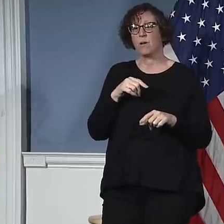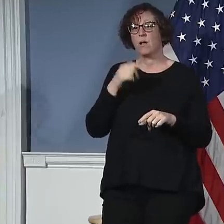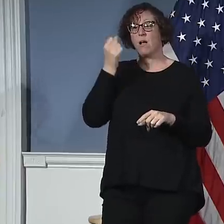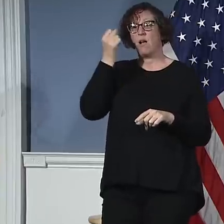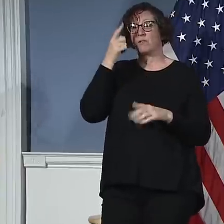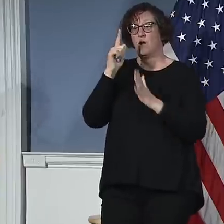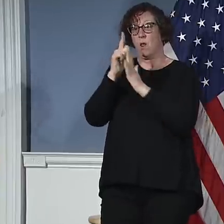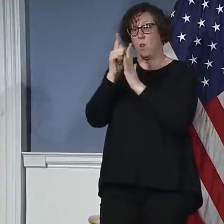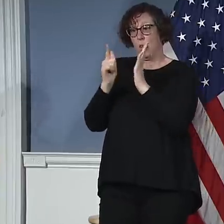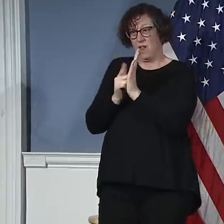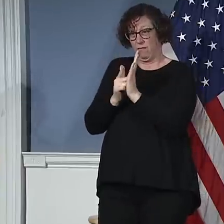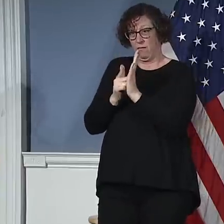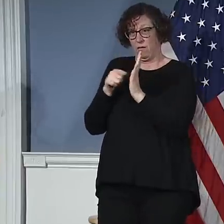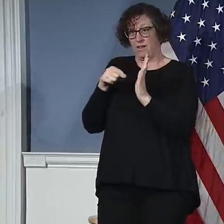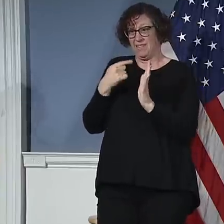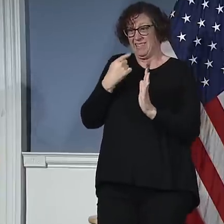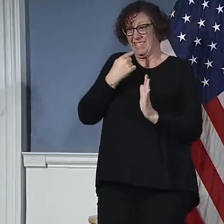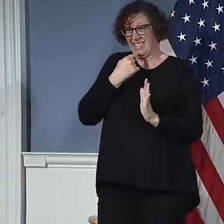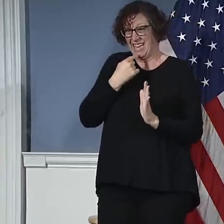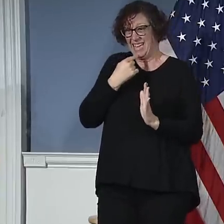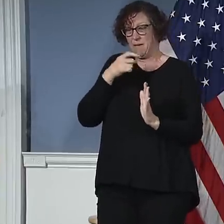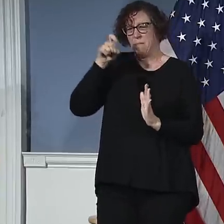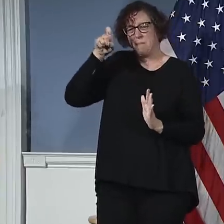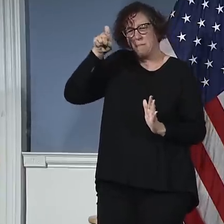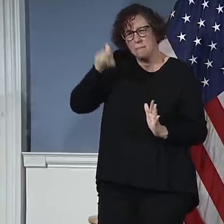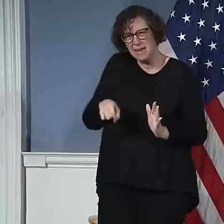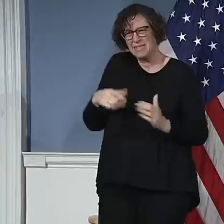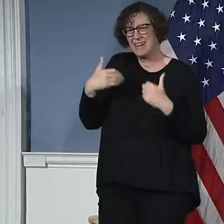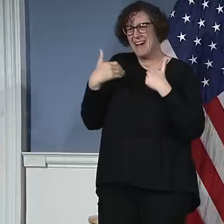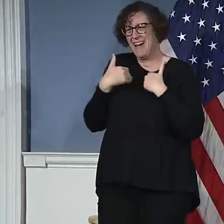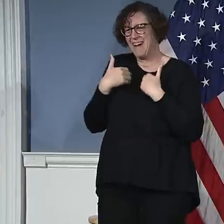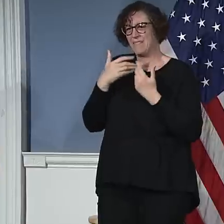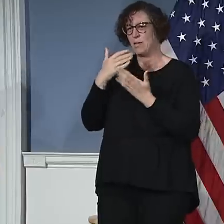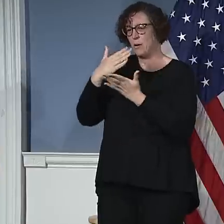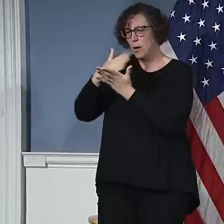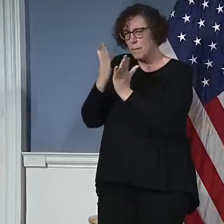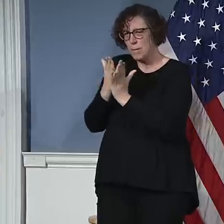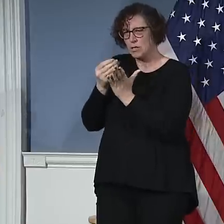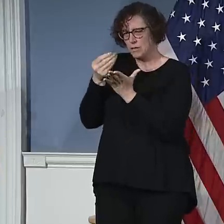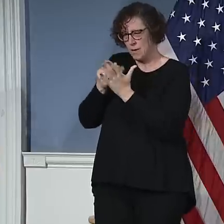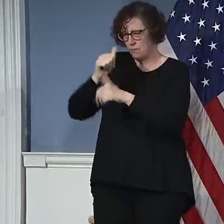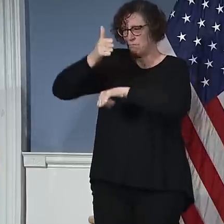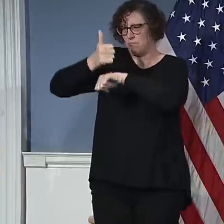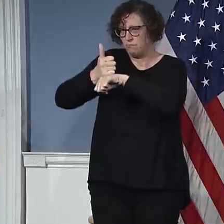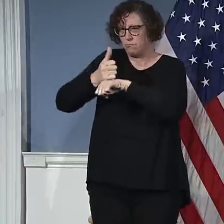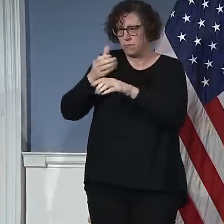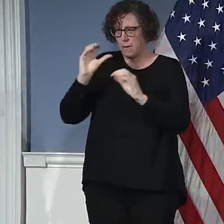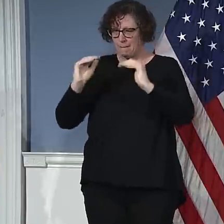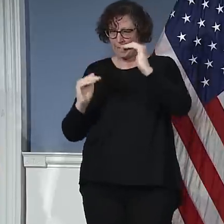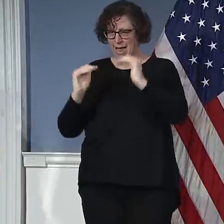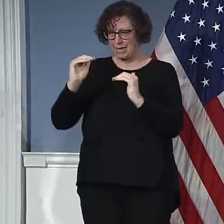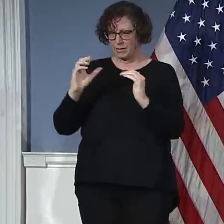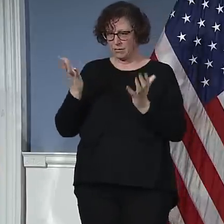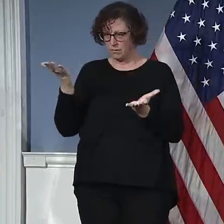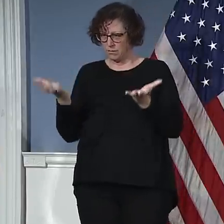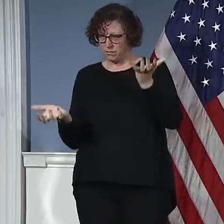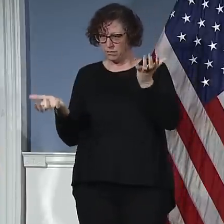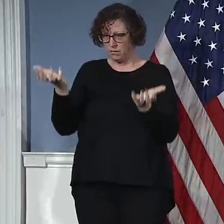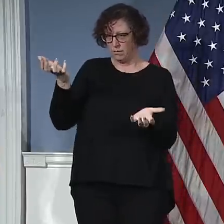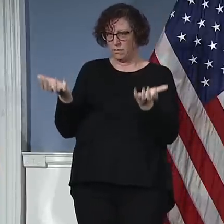the middle of June and legally by the end of June. And we need to do the things necessary to achieve that.